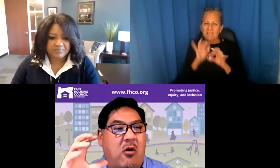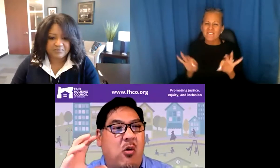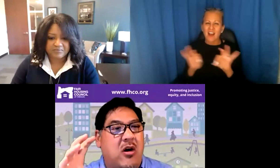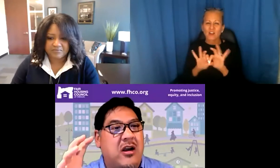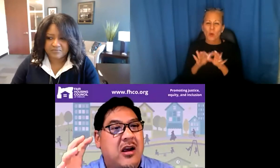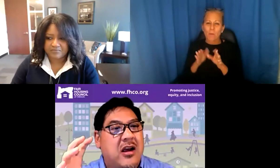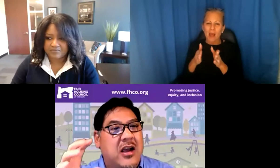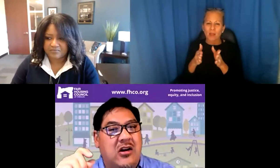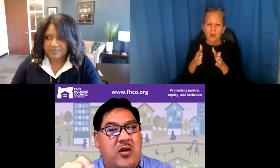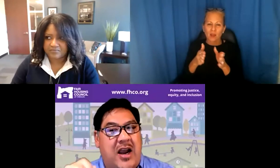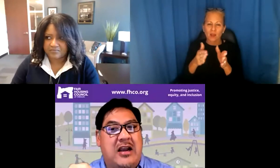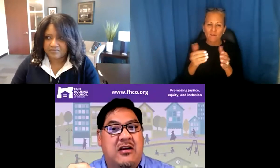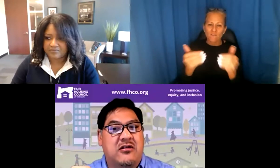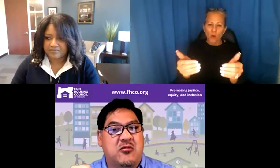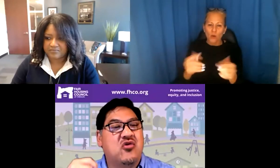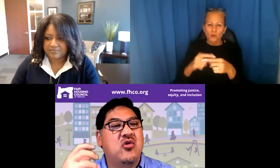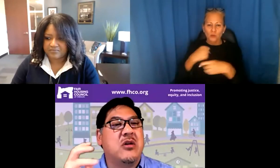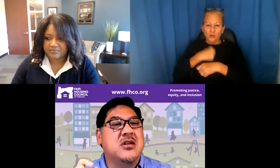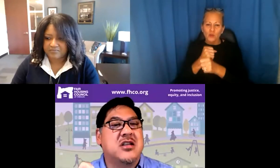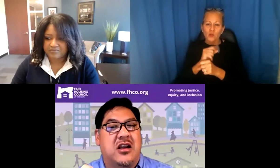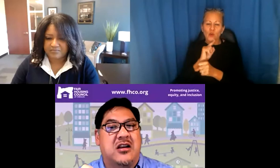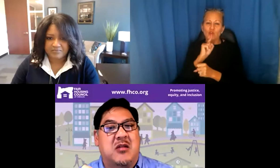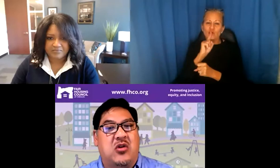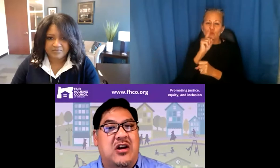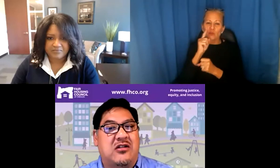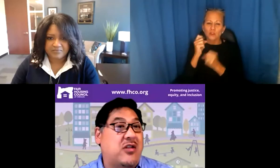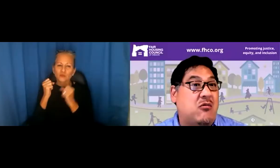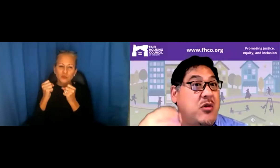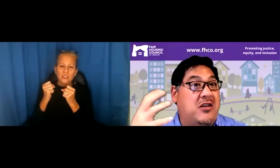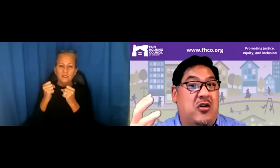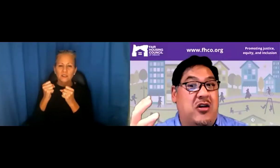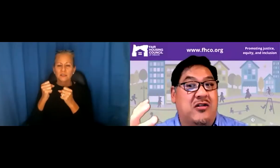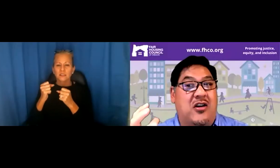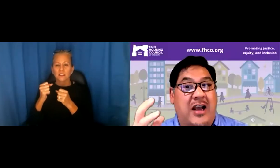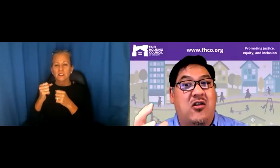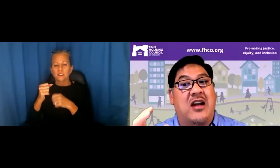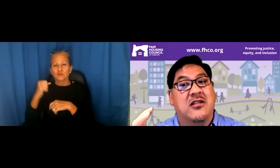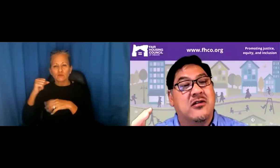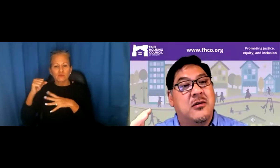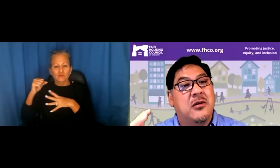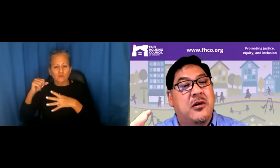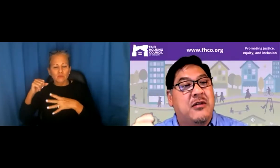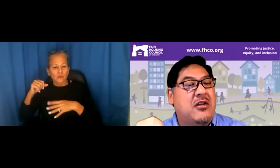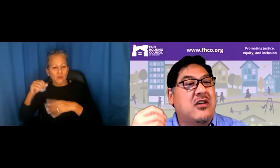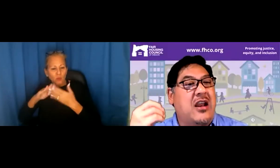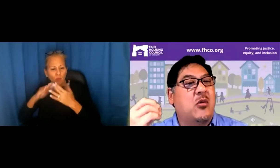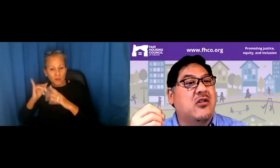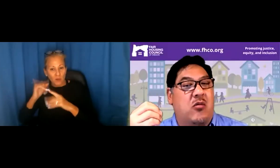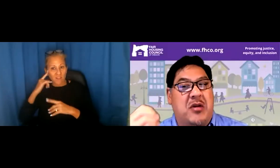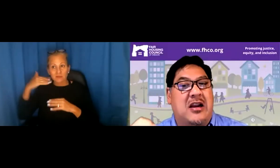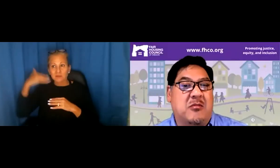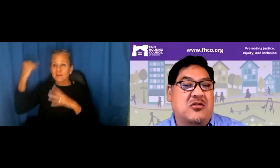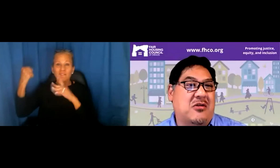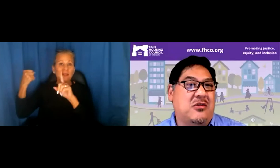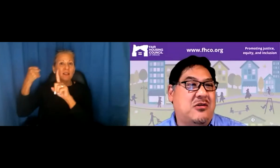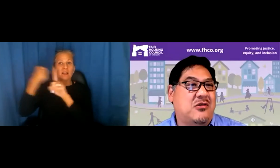forward in creating some truly resilient communities so that when we experience our next crisis, that these inequities aren't